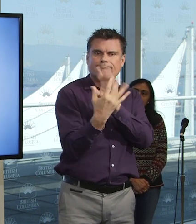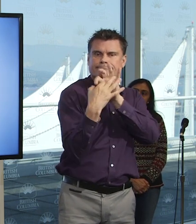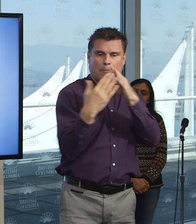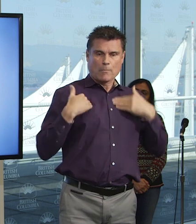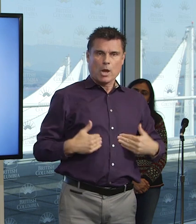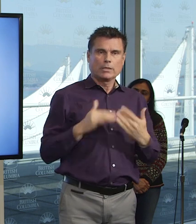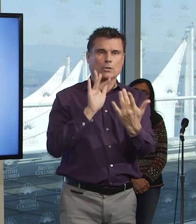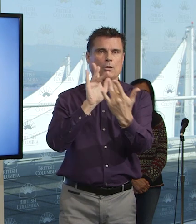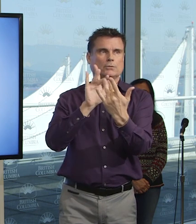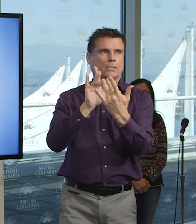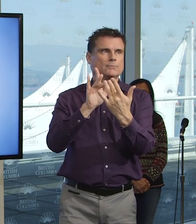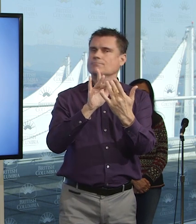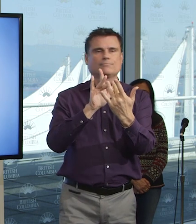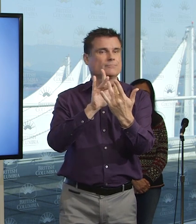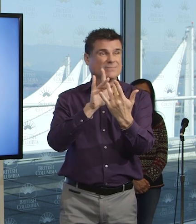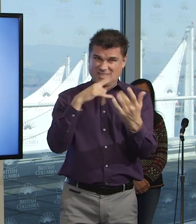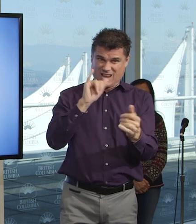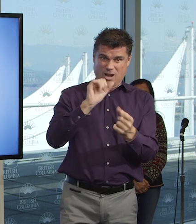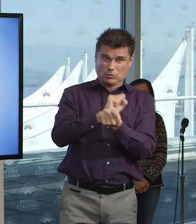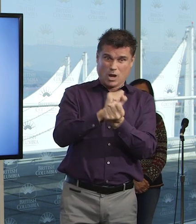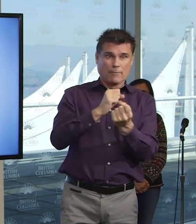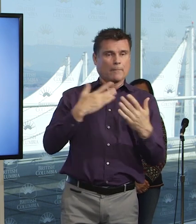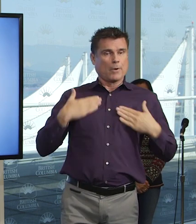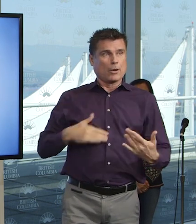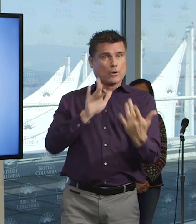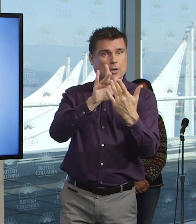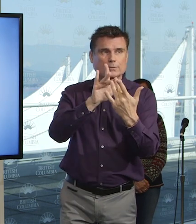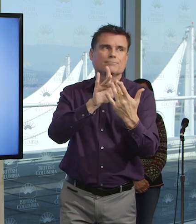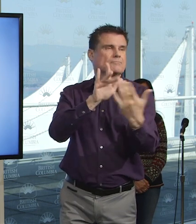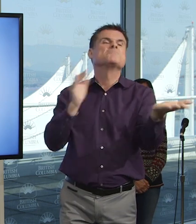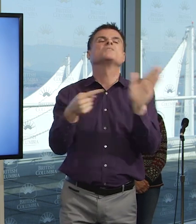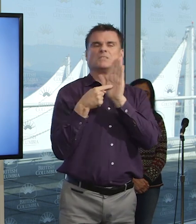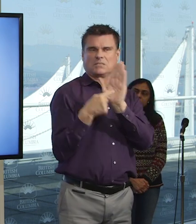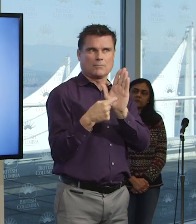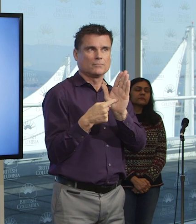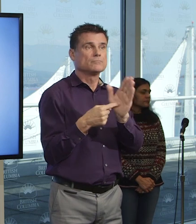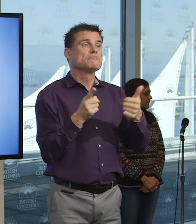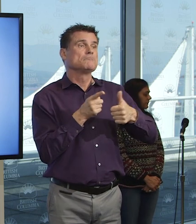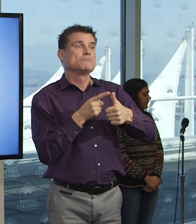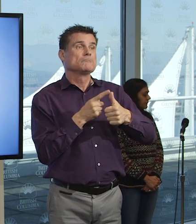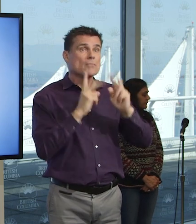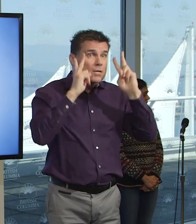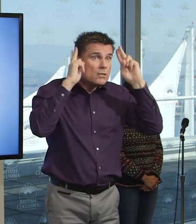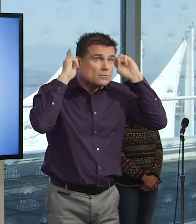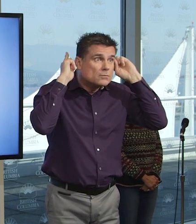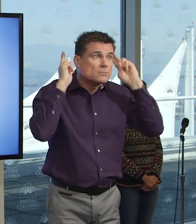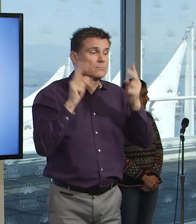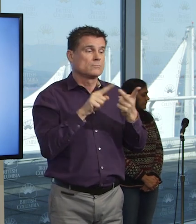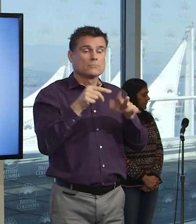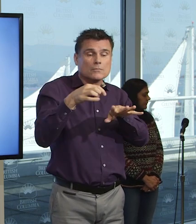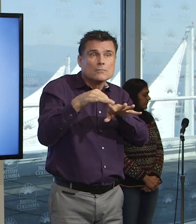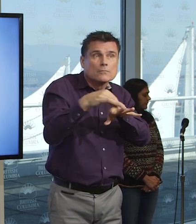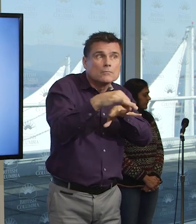maintaining appropriate distance. So these are things like salons, spas, massage parlors, tattoo